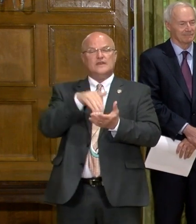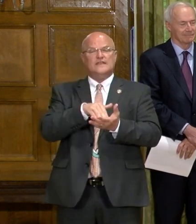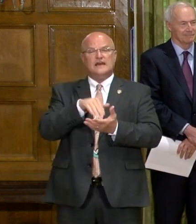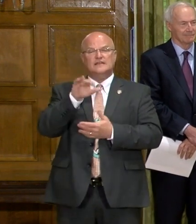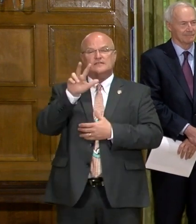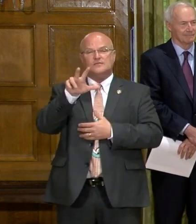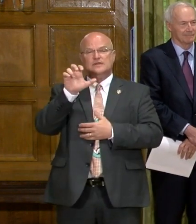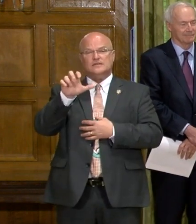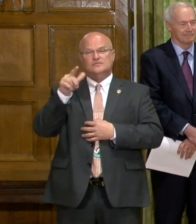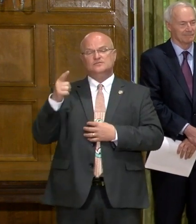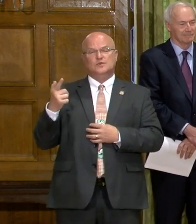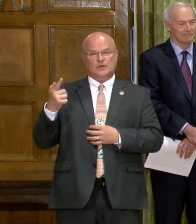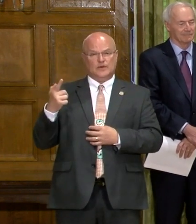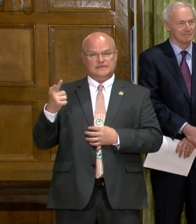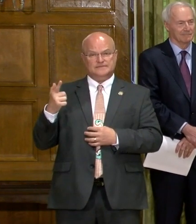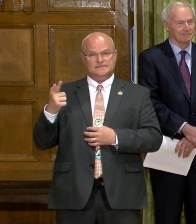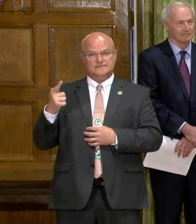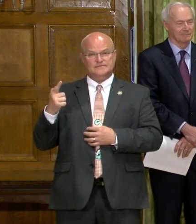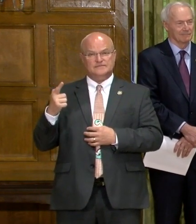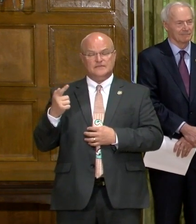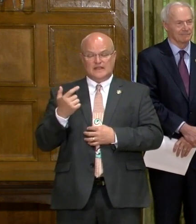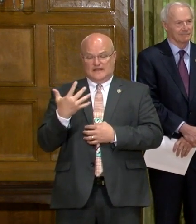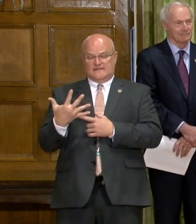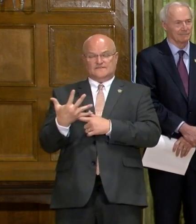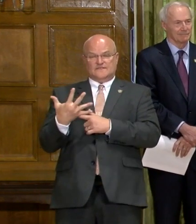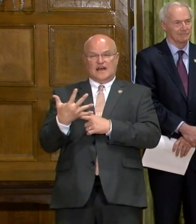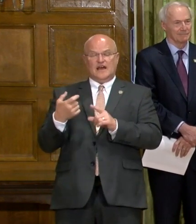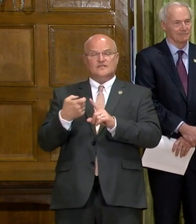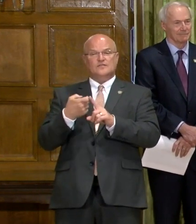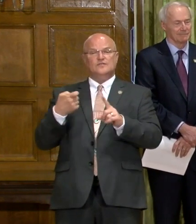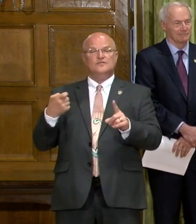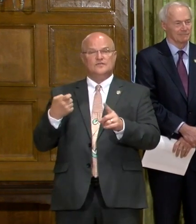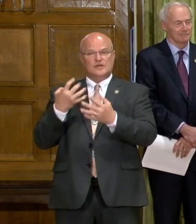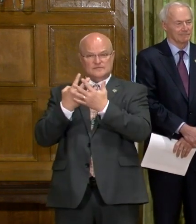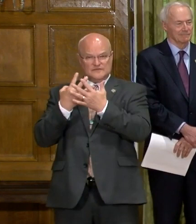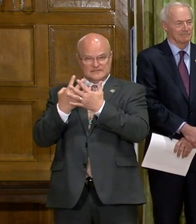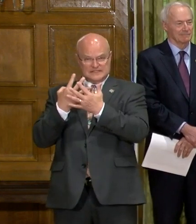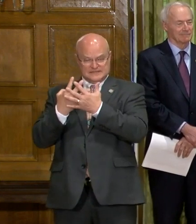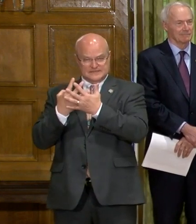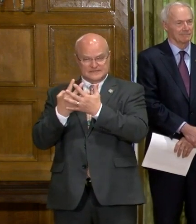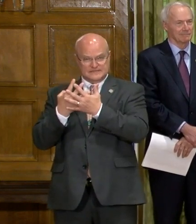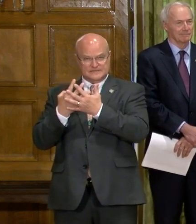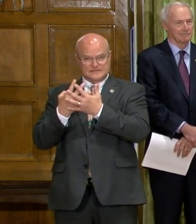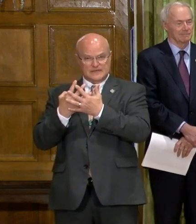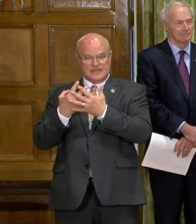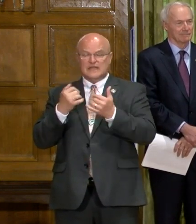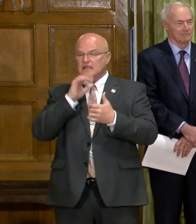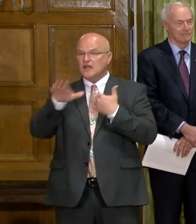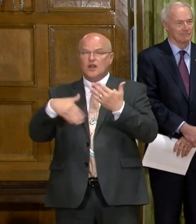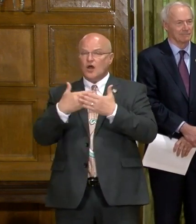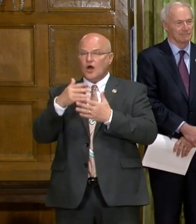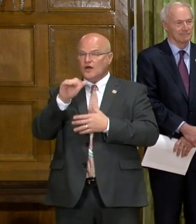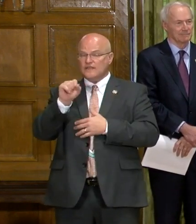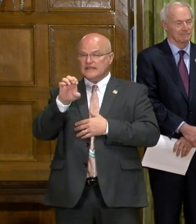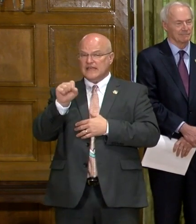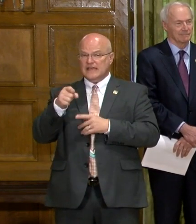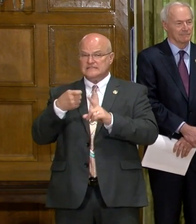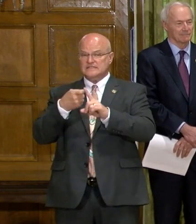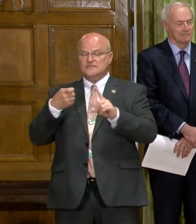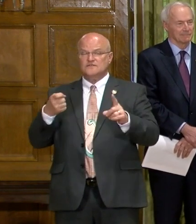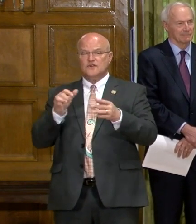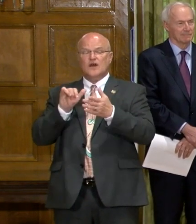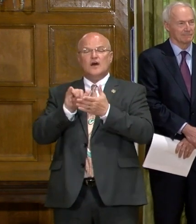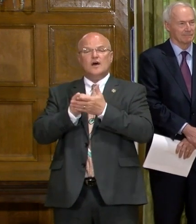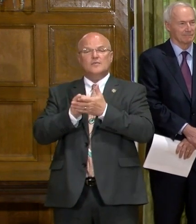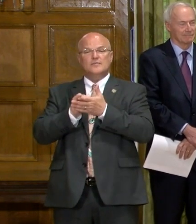,321. Five of those cases were from correctional facilities. Now, not all the cases from